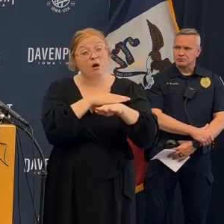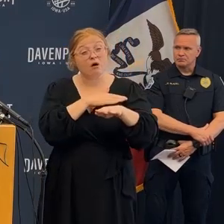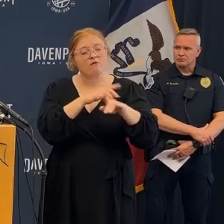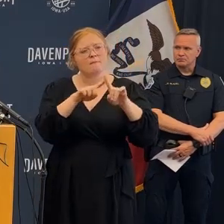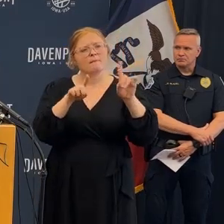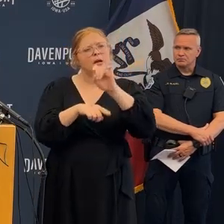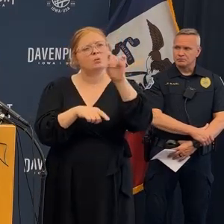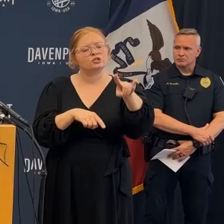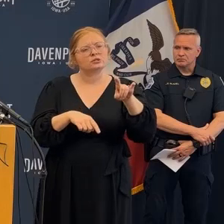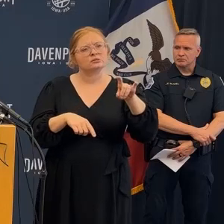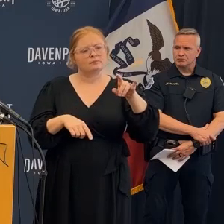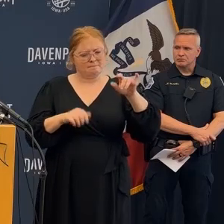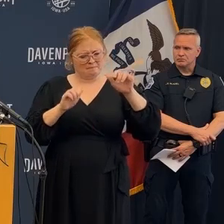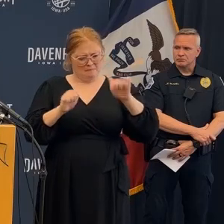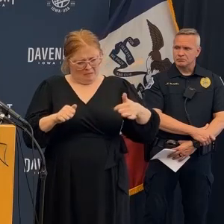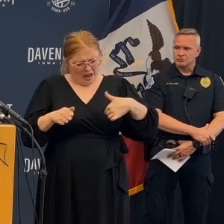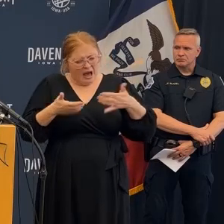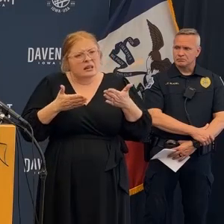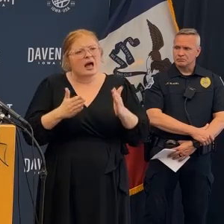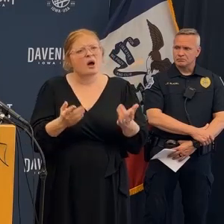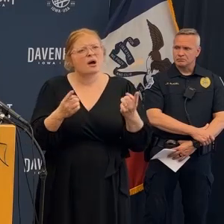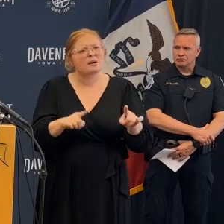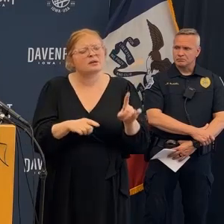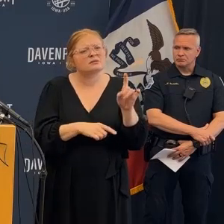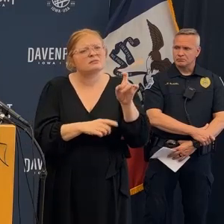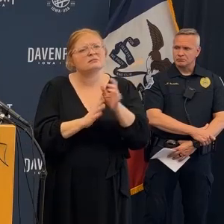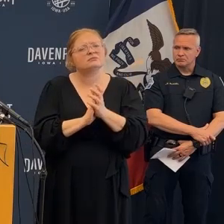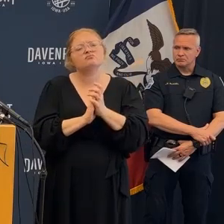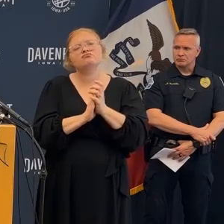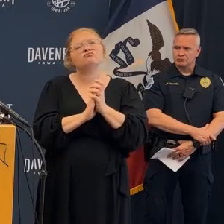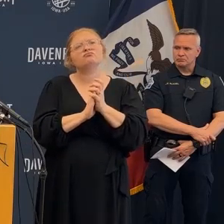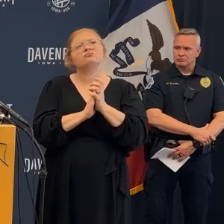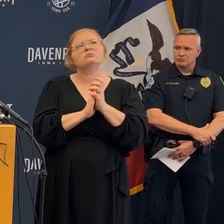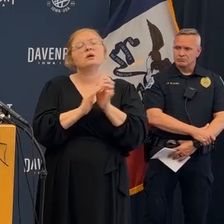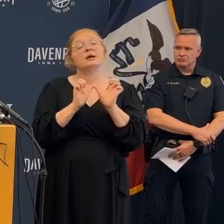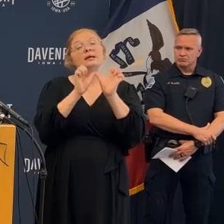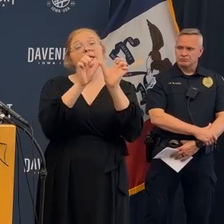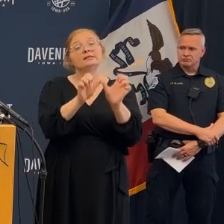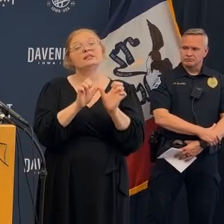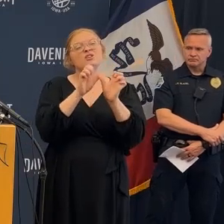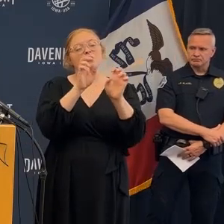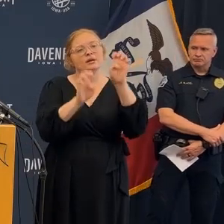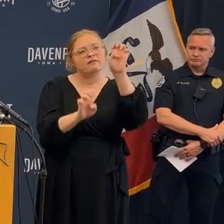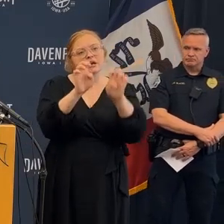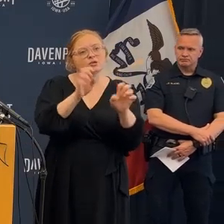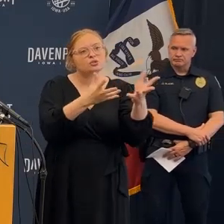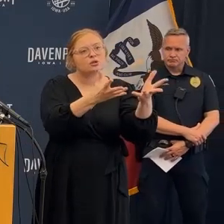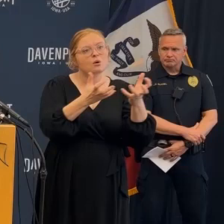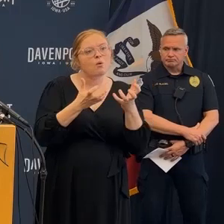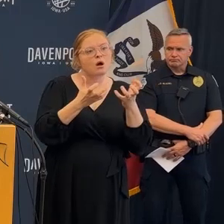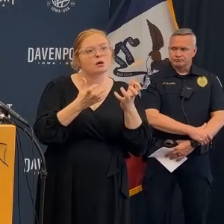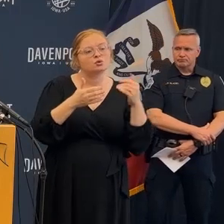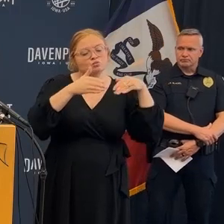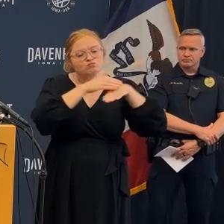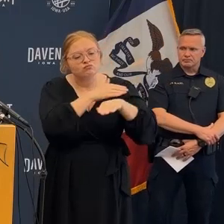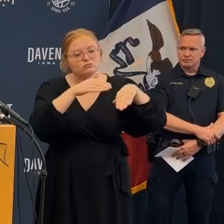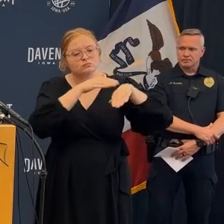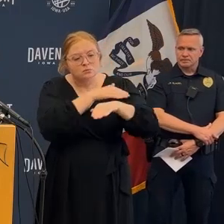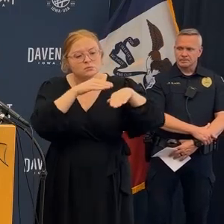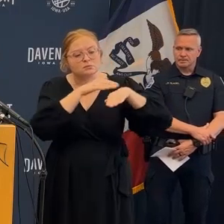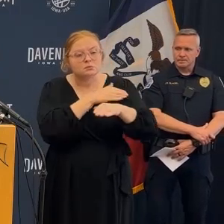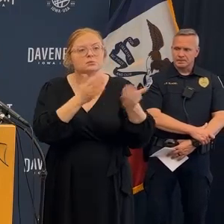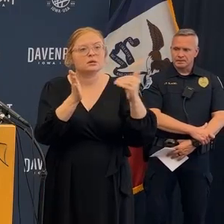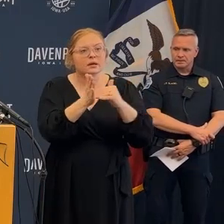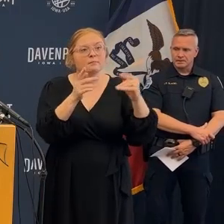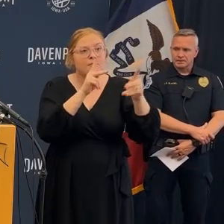Morris and the Mabus Mabus team who are willing to do this and we are working